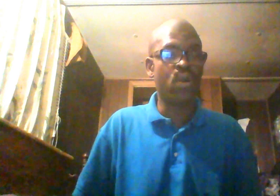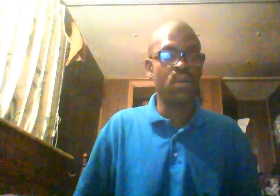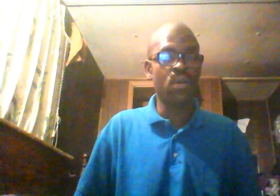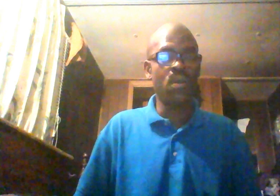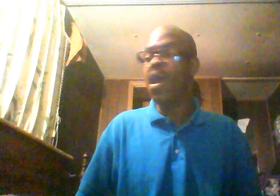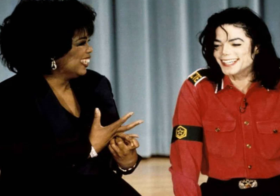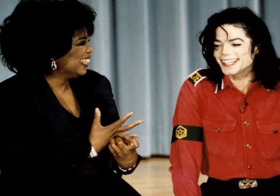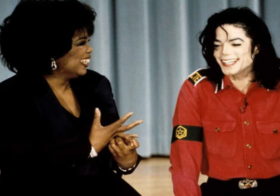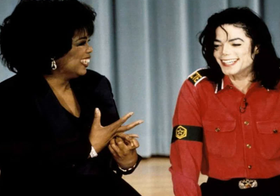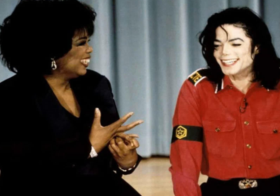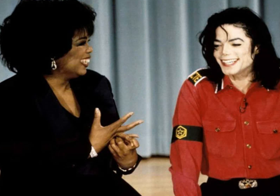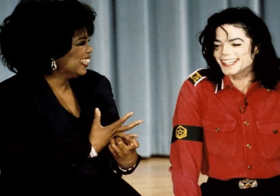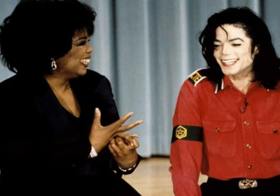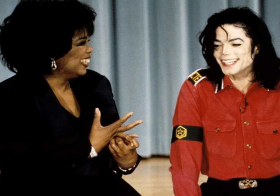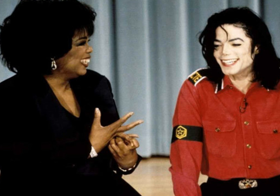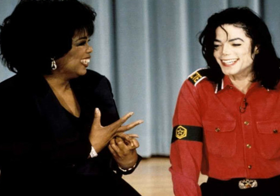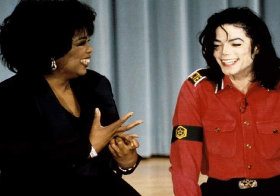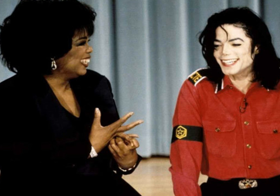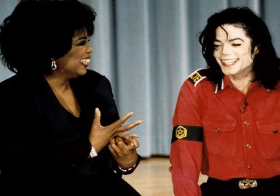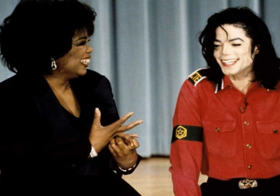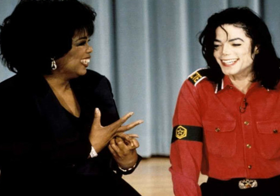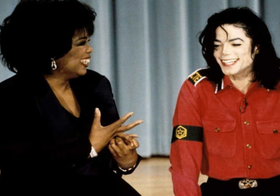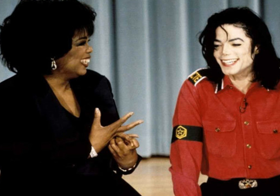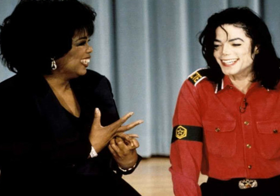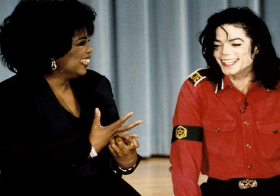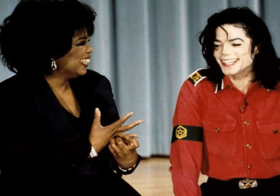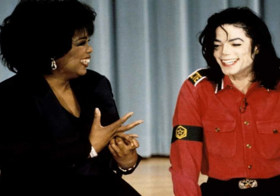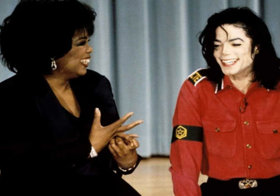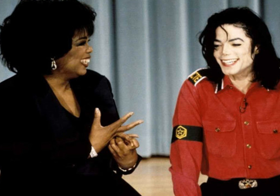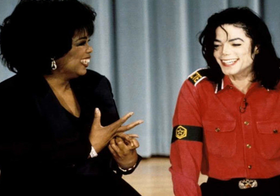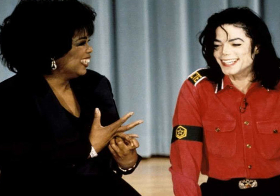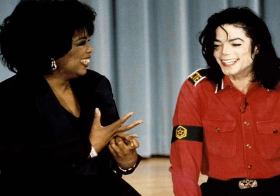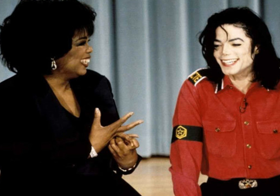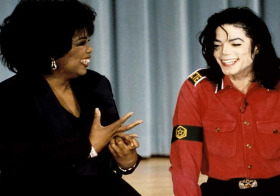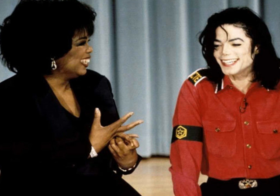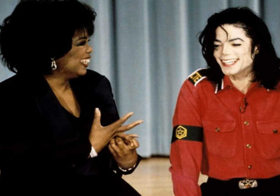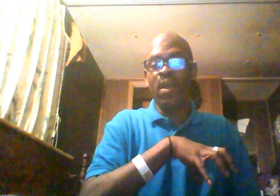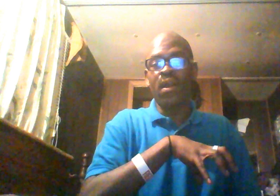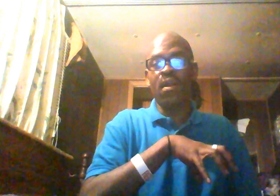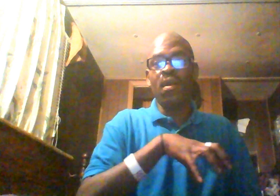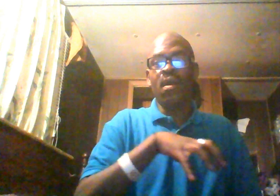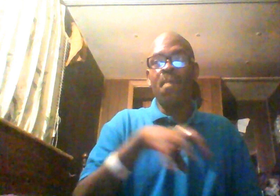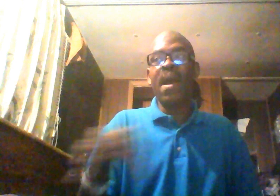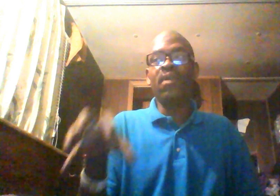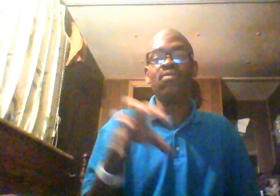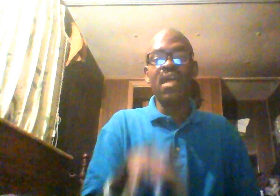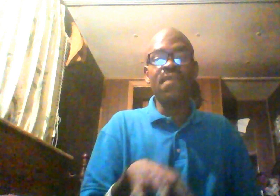But, this situation is one where Michael left